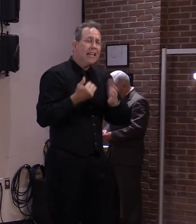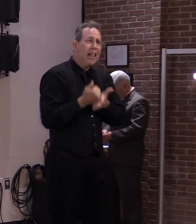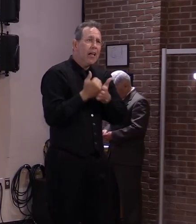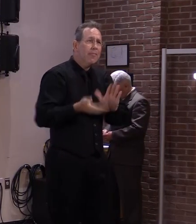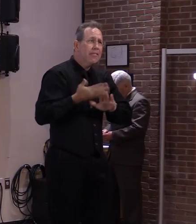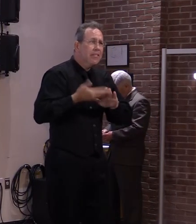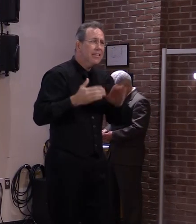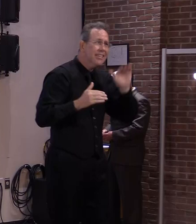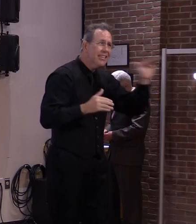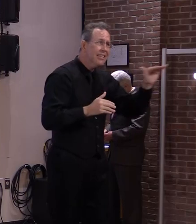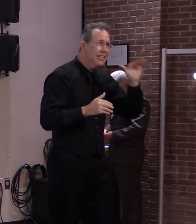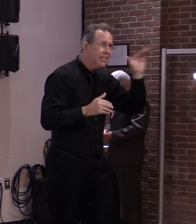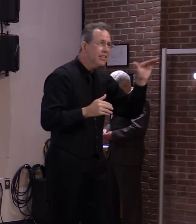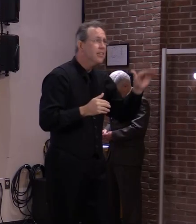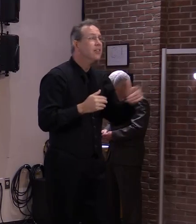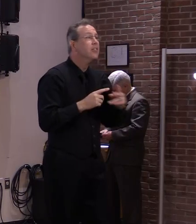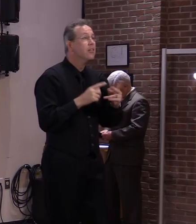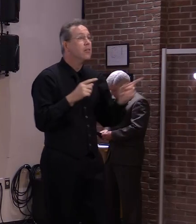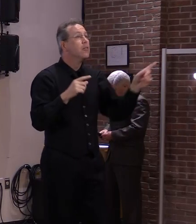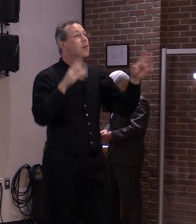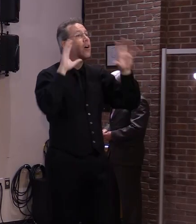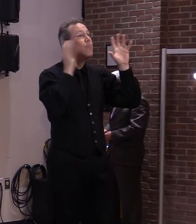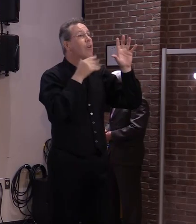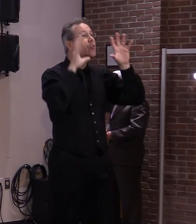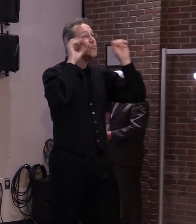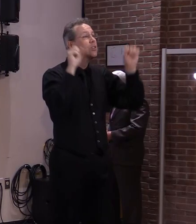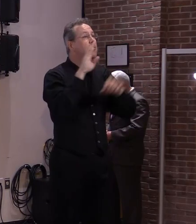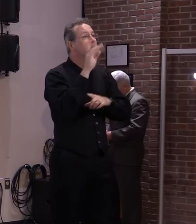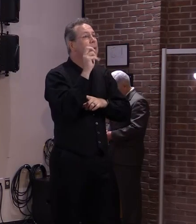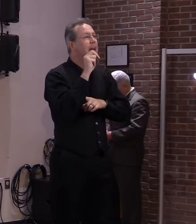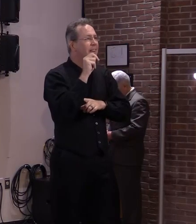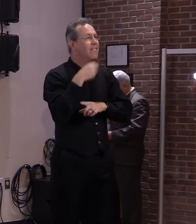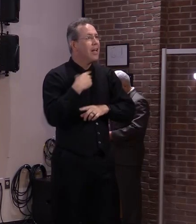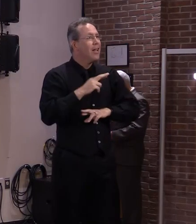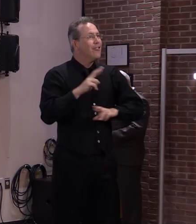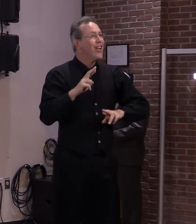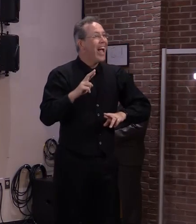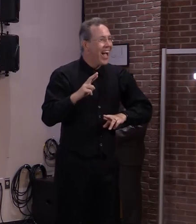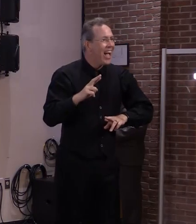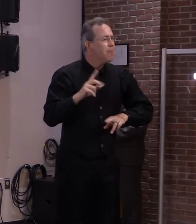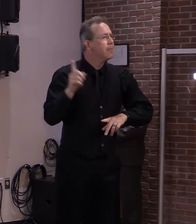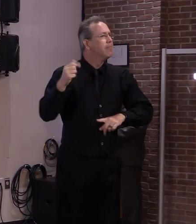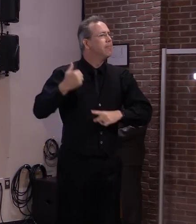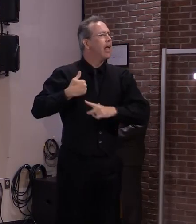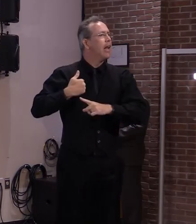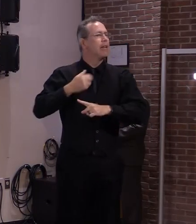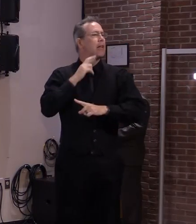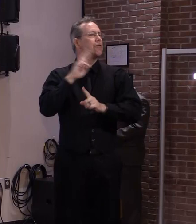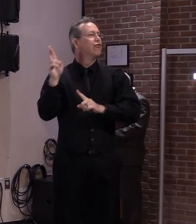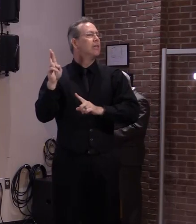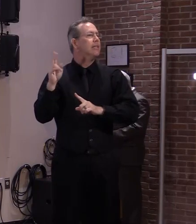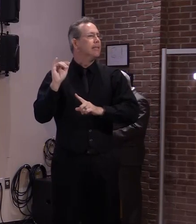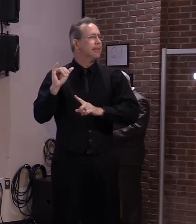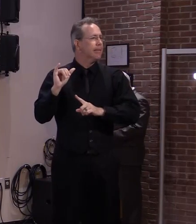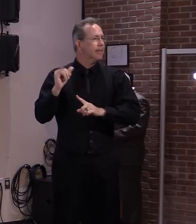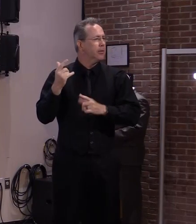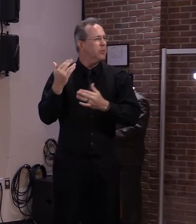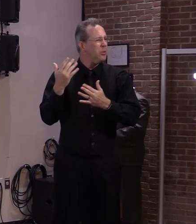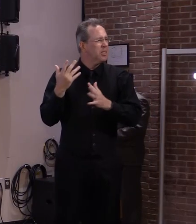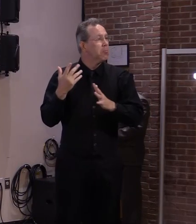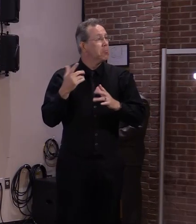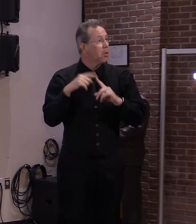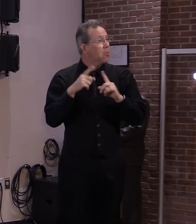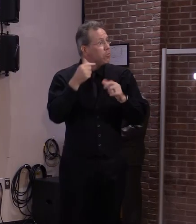side that they may have been more apprehensive. But as I said yesterday, they have made significant